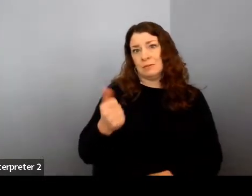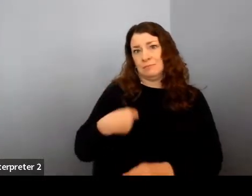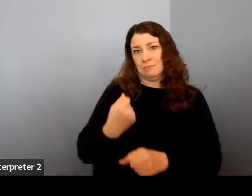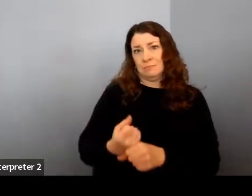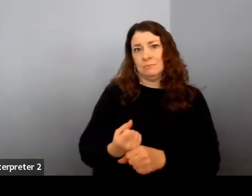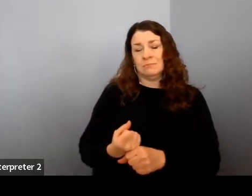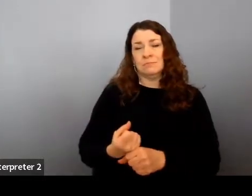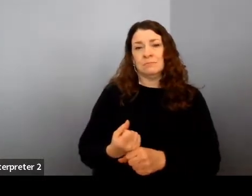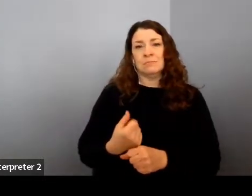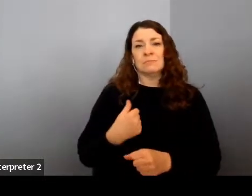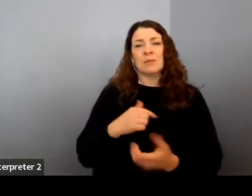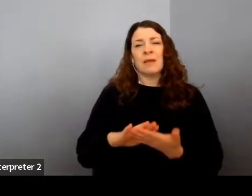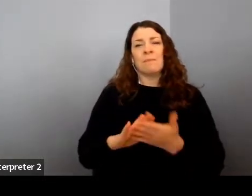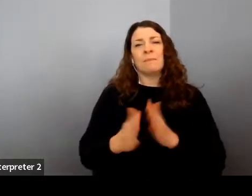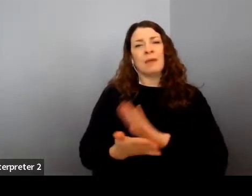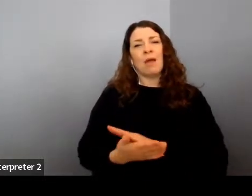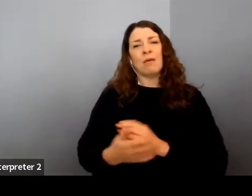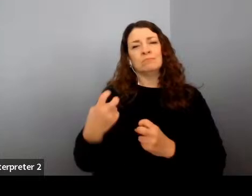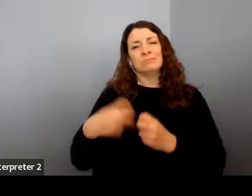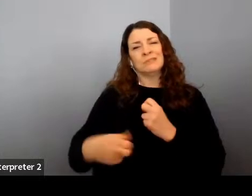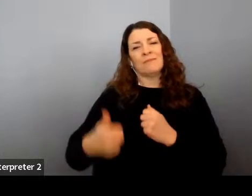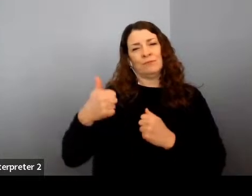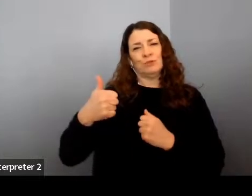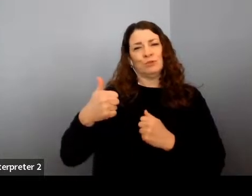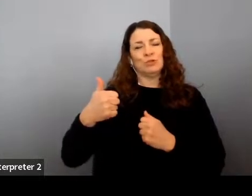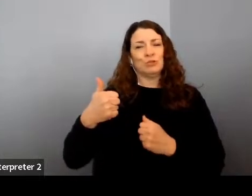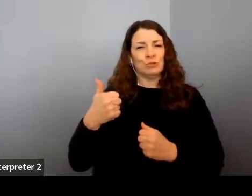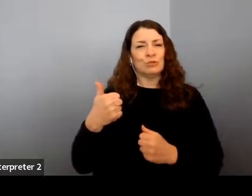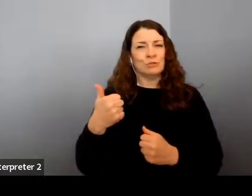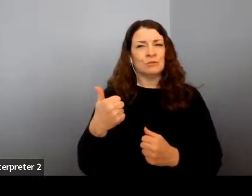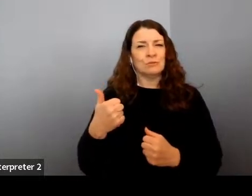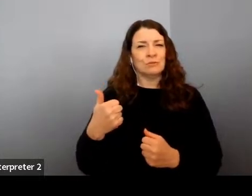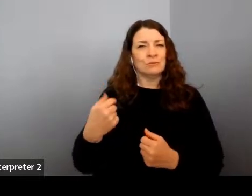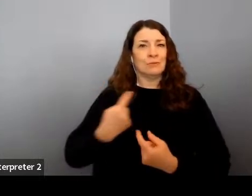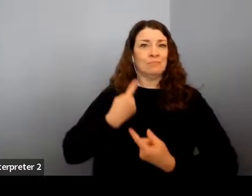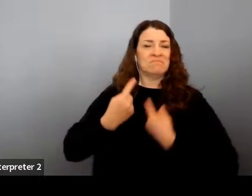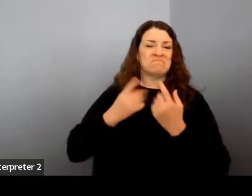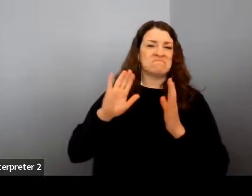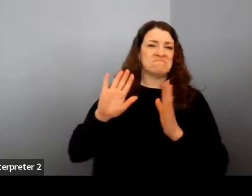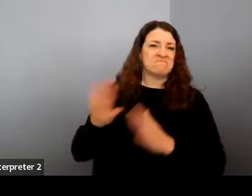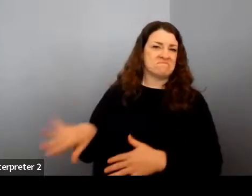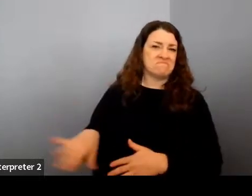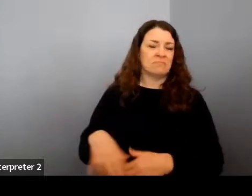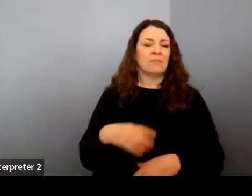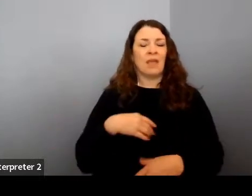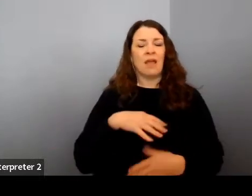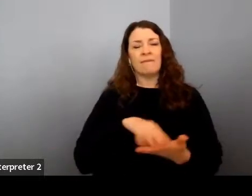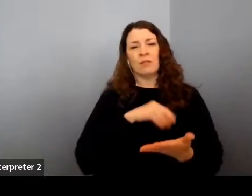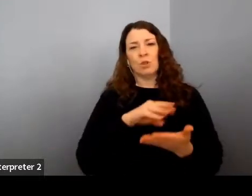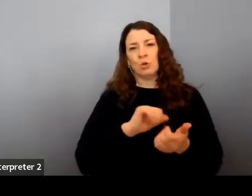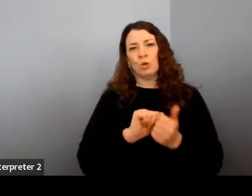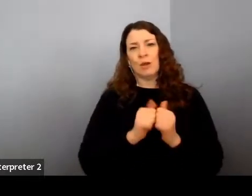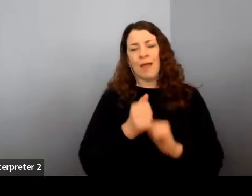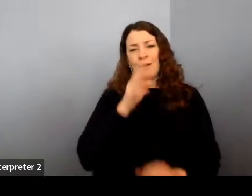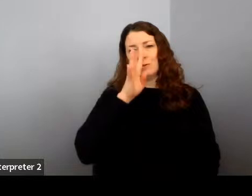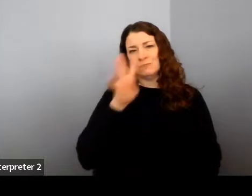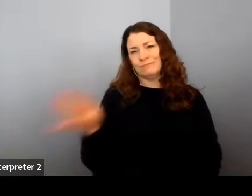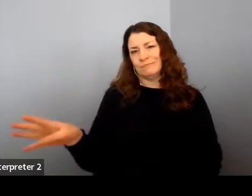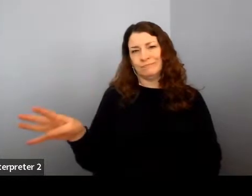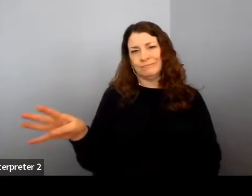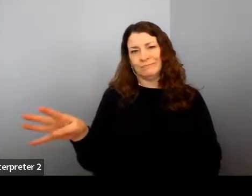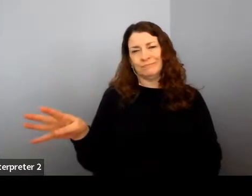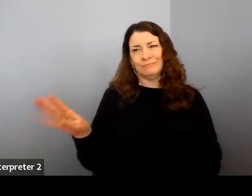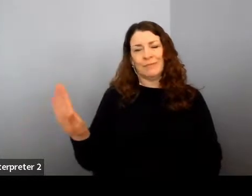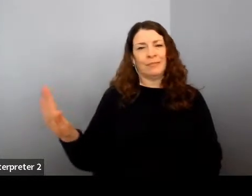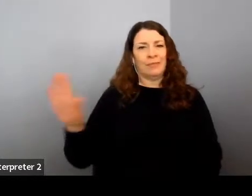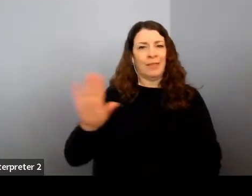thicker skin than I had a decade ago. I mean, I have really learned how to tune out the noise and